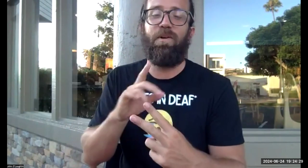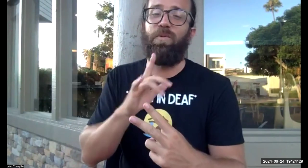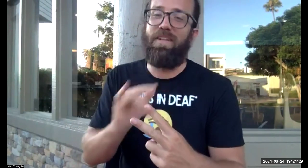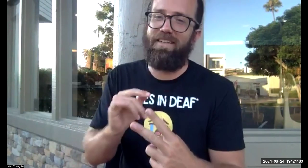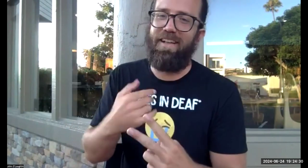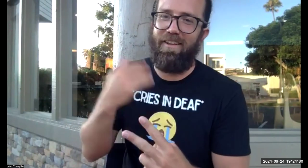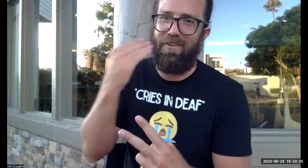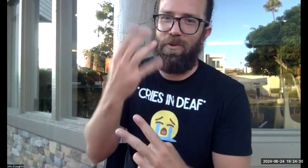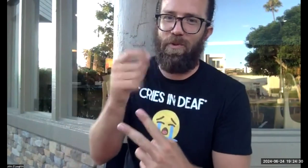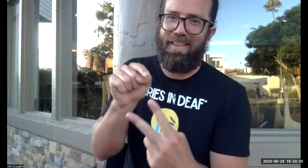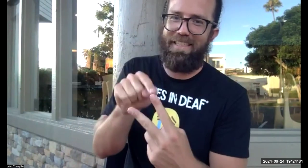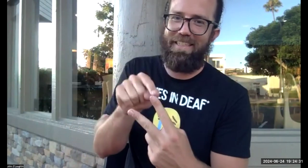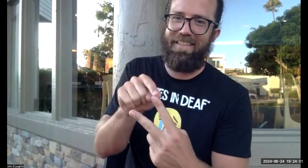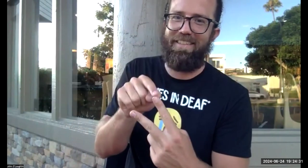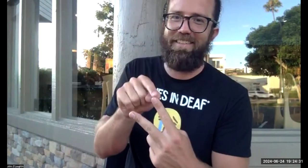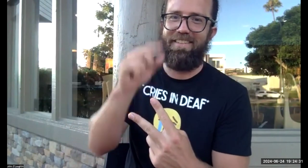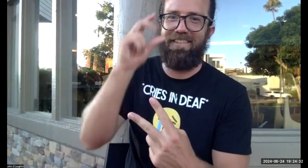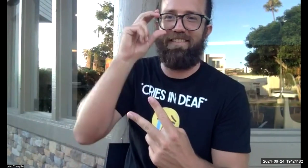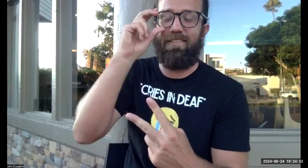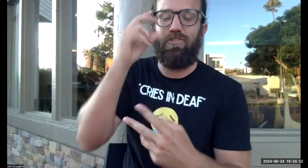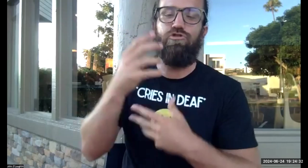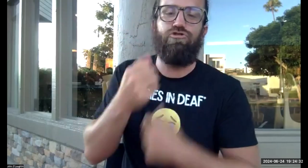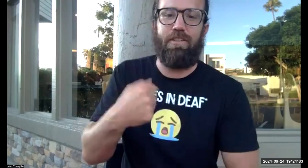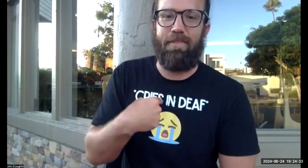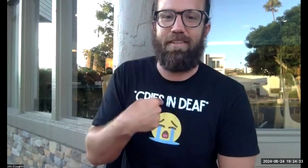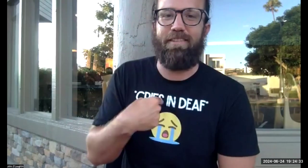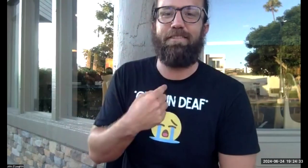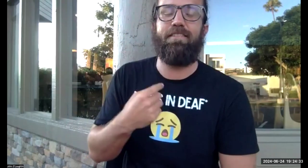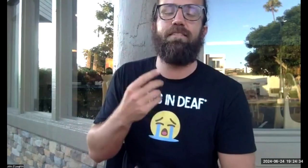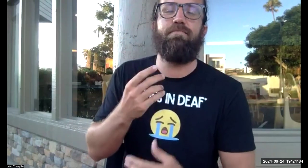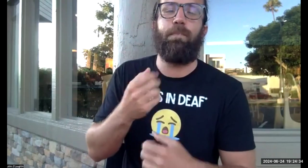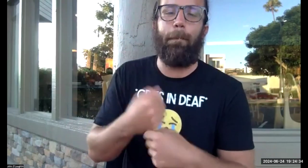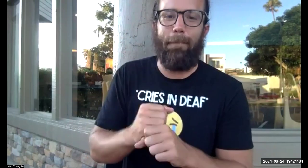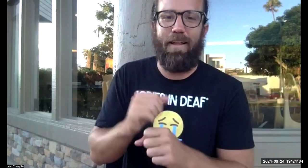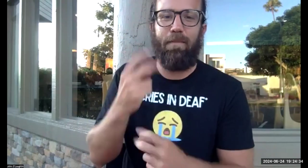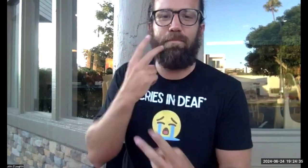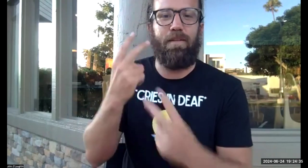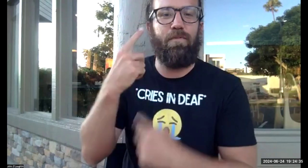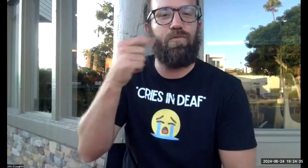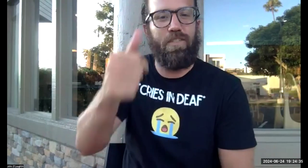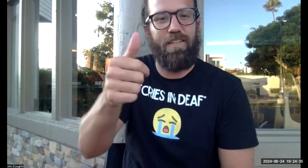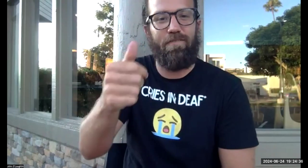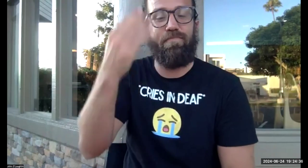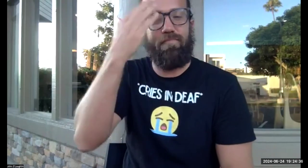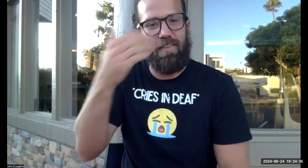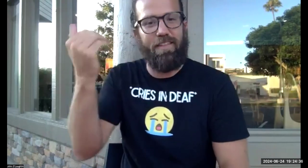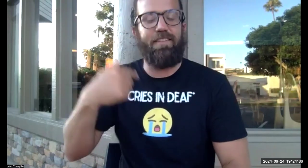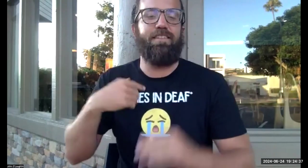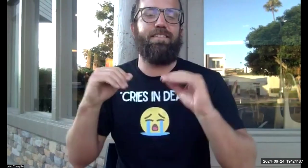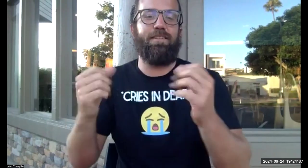That's the only purpose. So I know you also want to keep it your videos to look back on and it's great. can